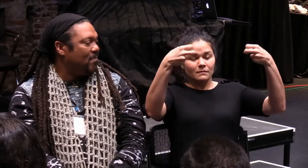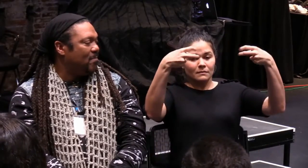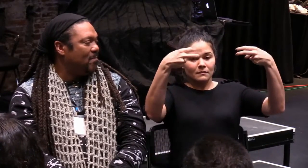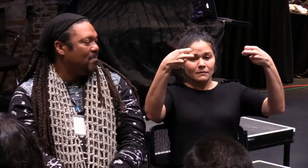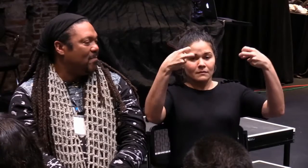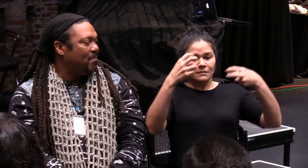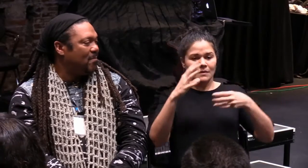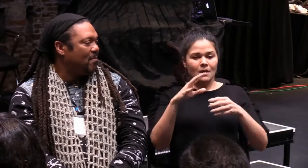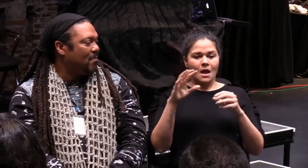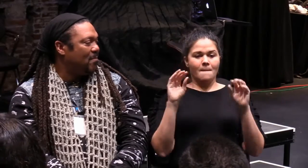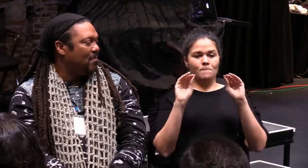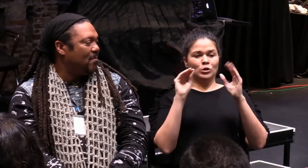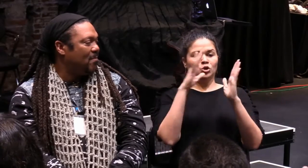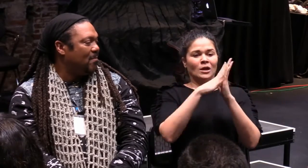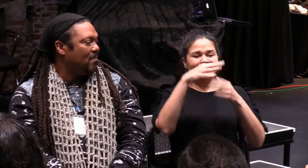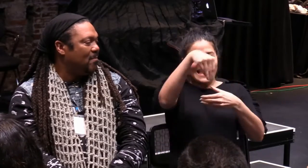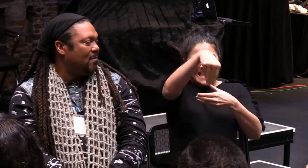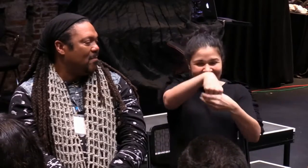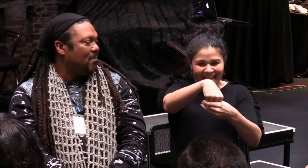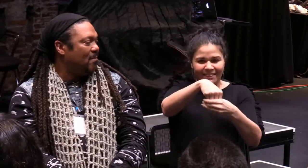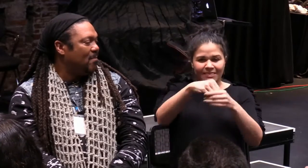for sighted people.